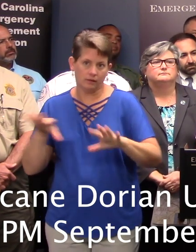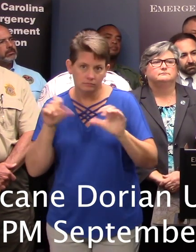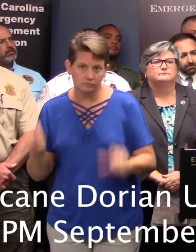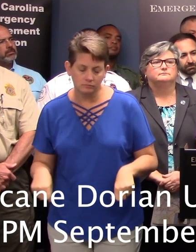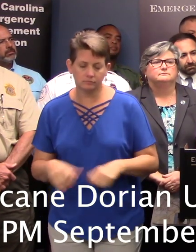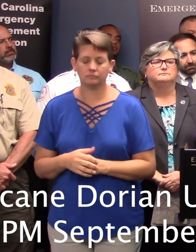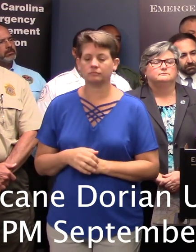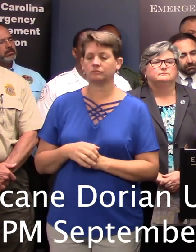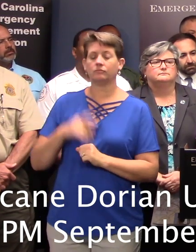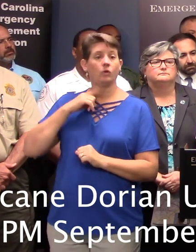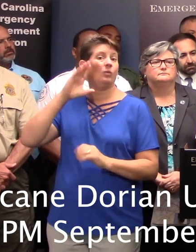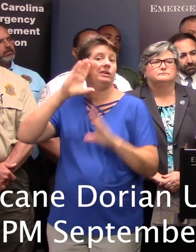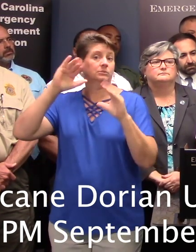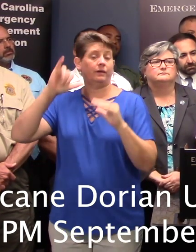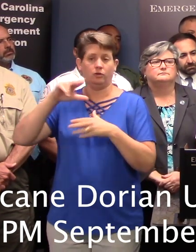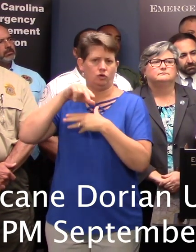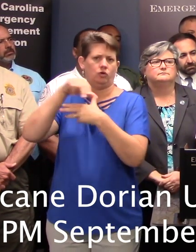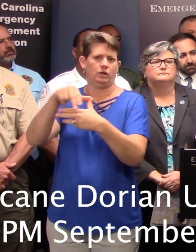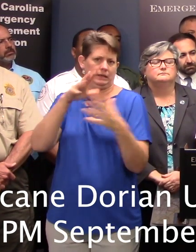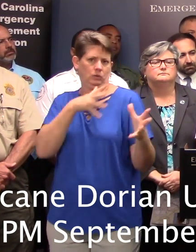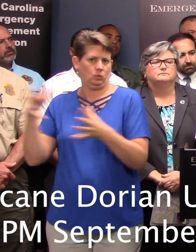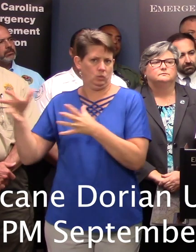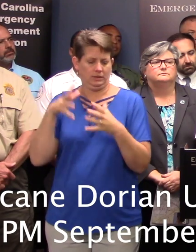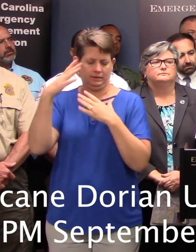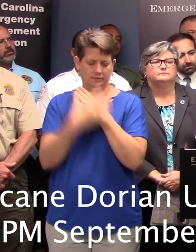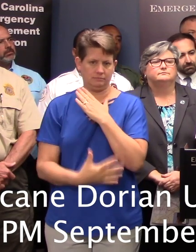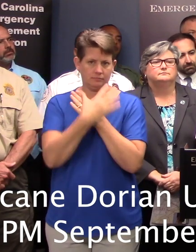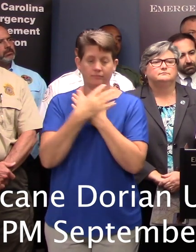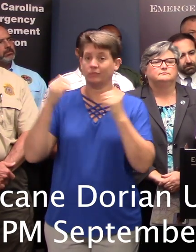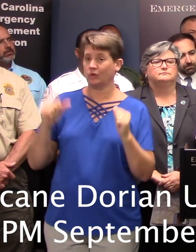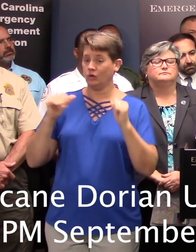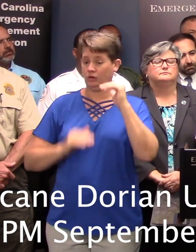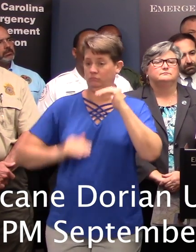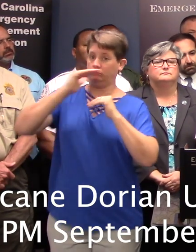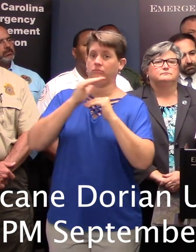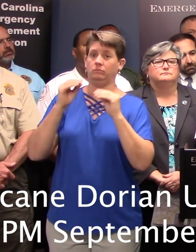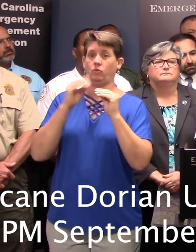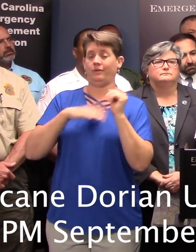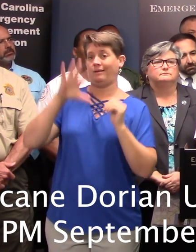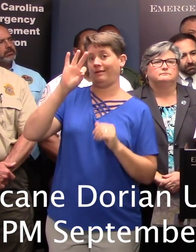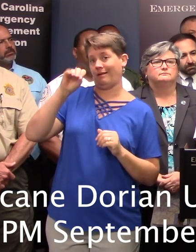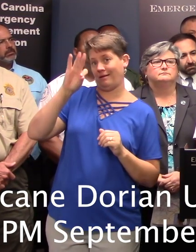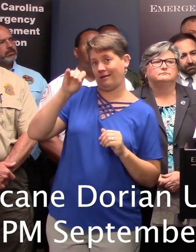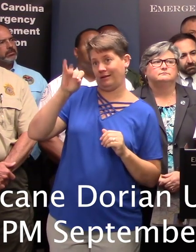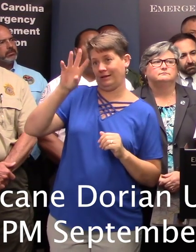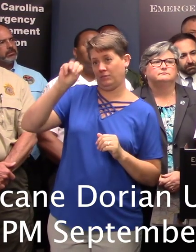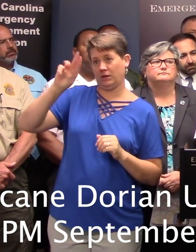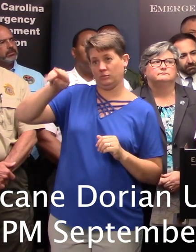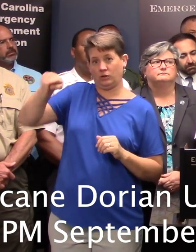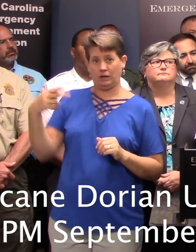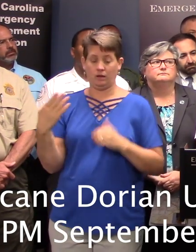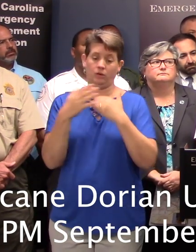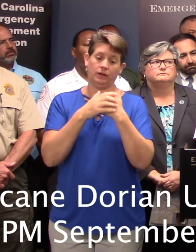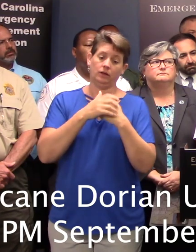conditions are expected along the coast, with peak wind gusts possibly exceeding 90 miles per hour along the beaches of Charleston,